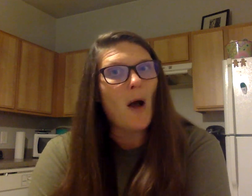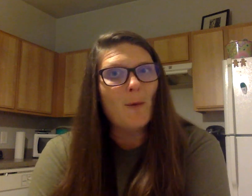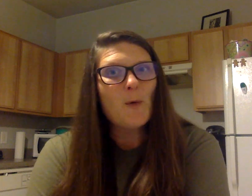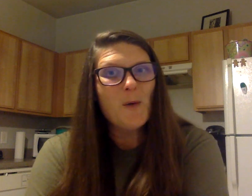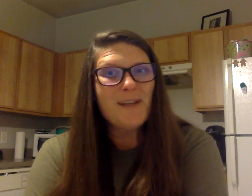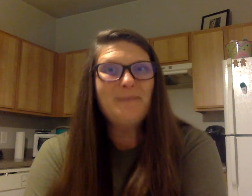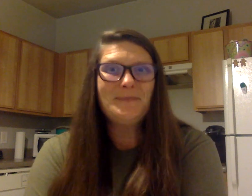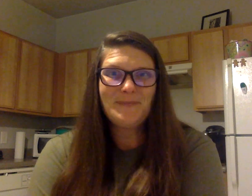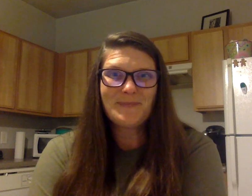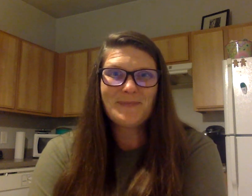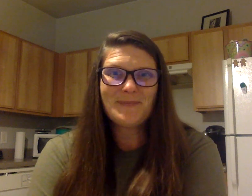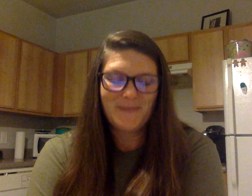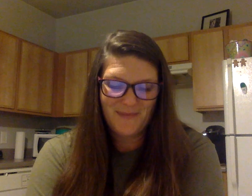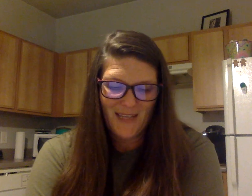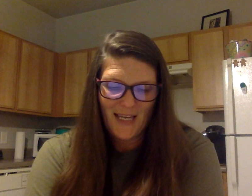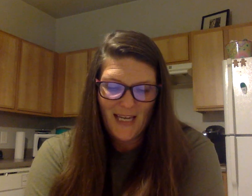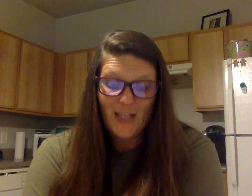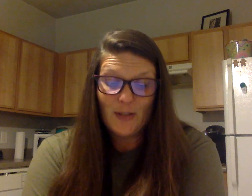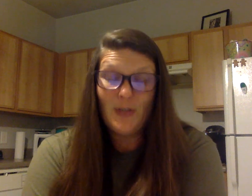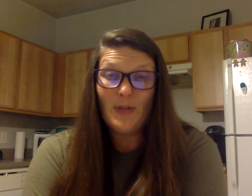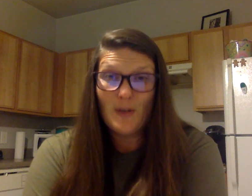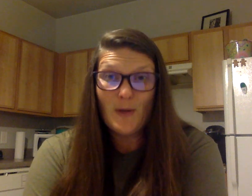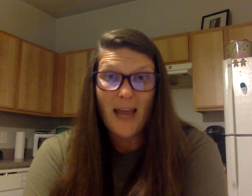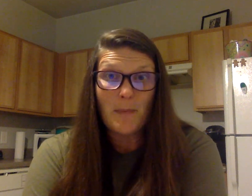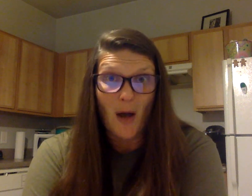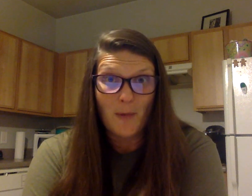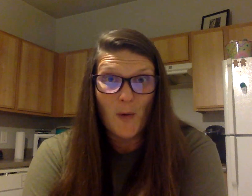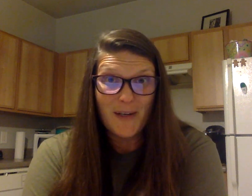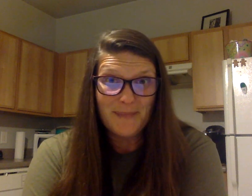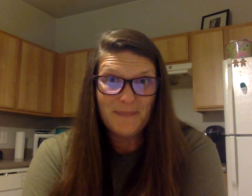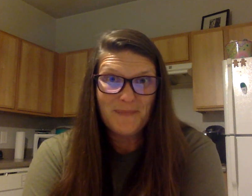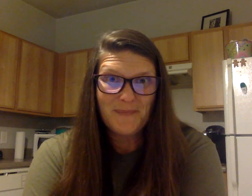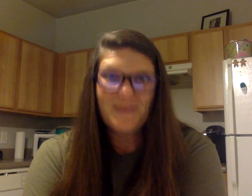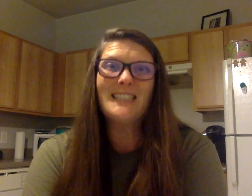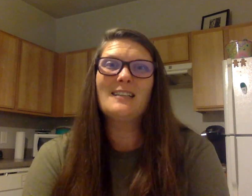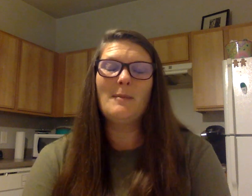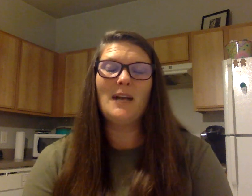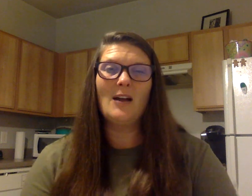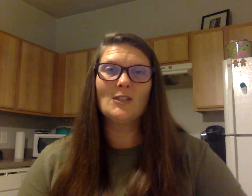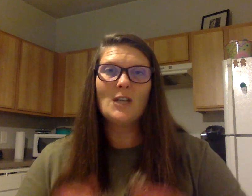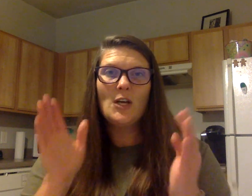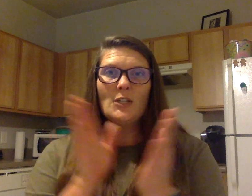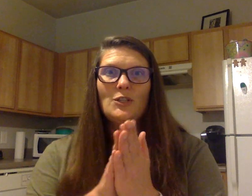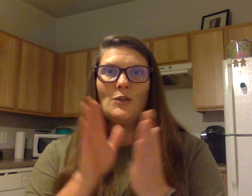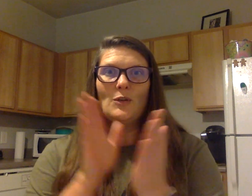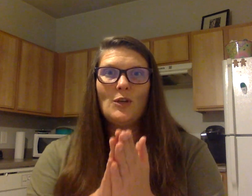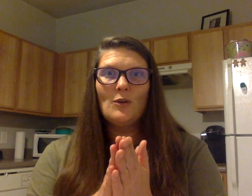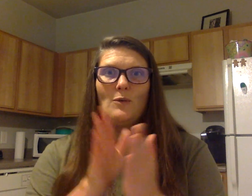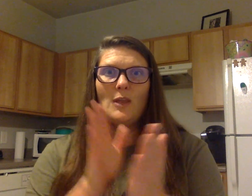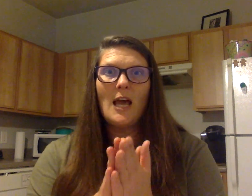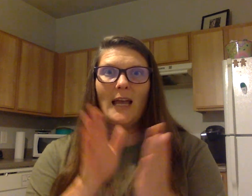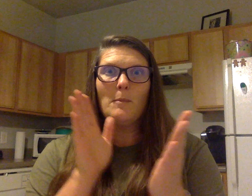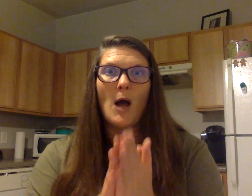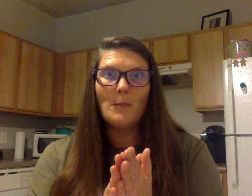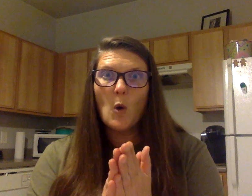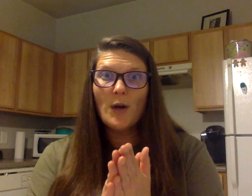popcorn? Do you like popcorn? Let's clap it out. Do you like popcorn?